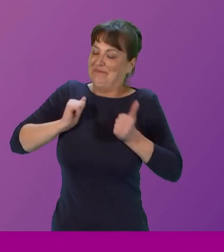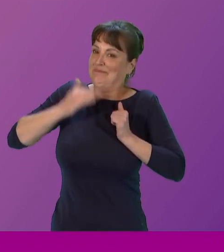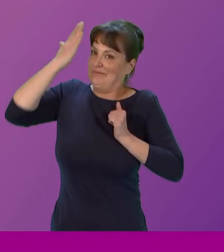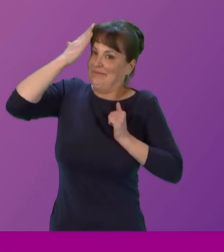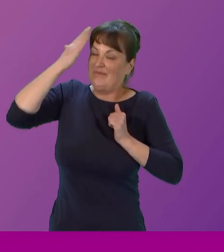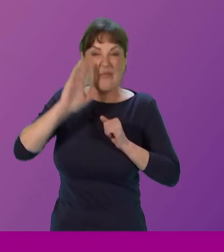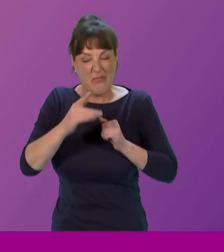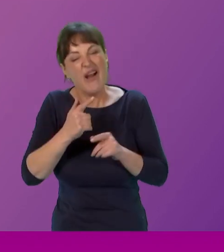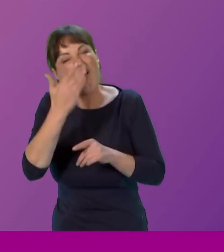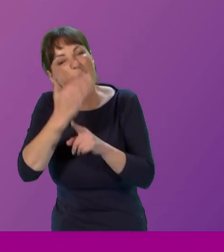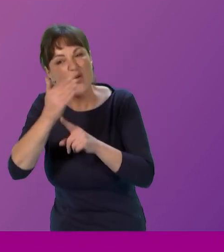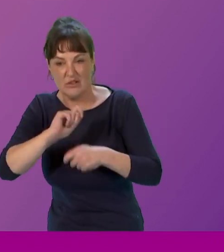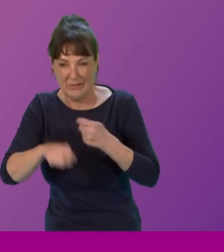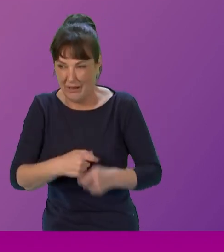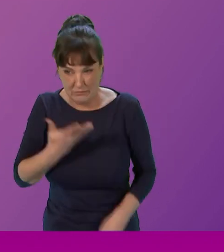don't give